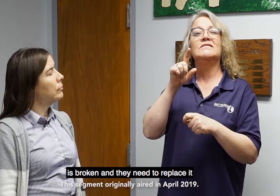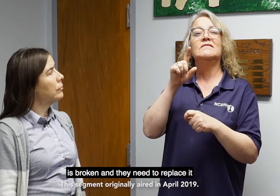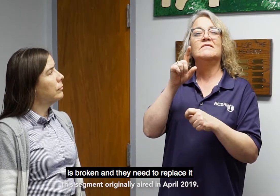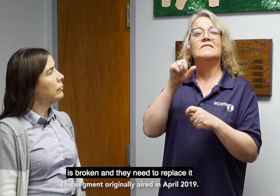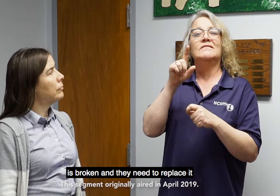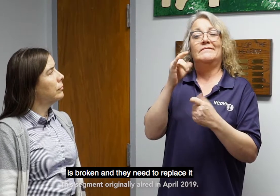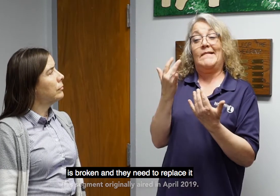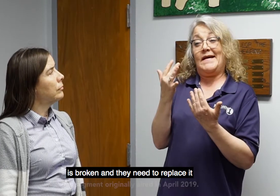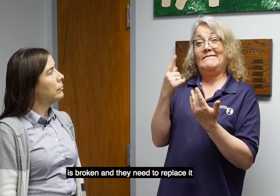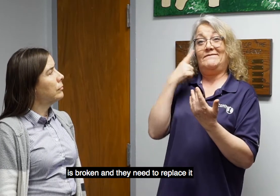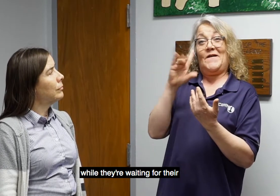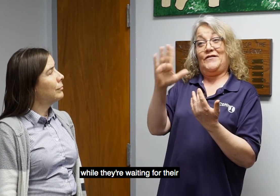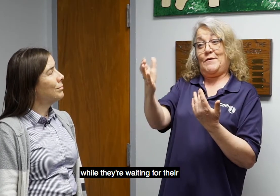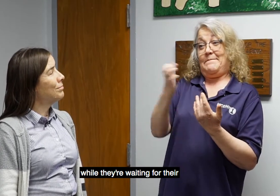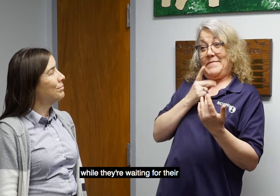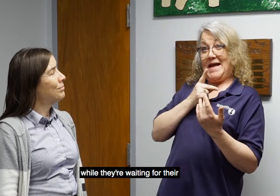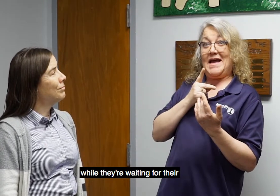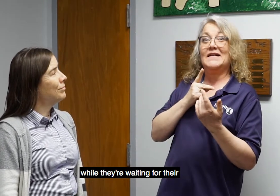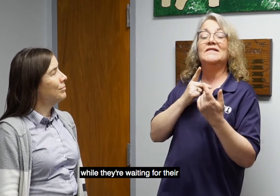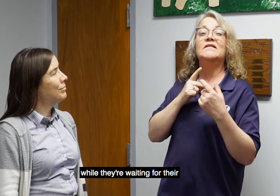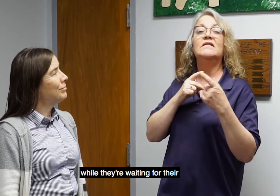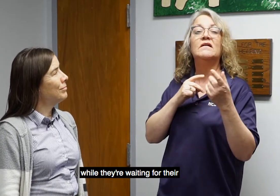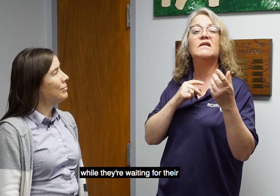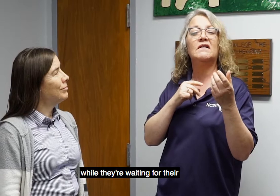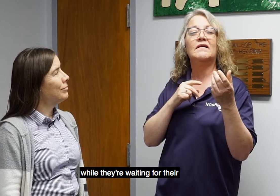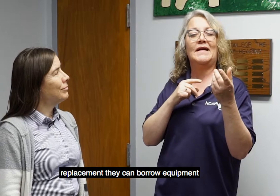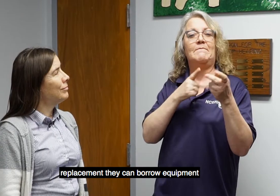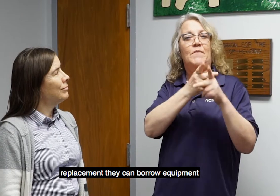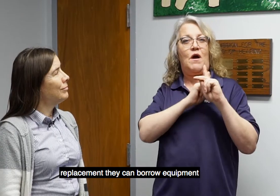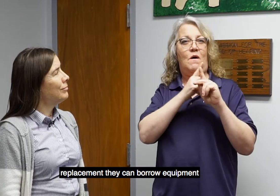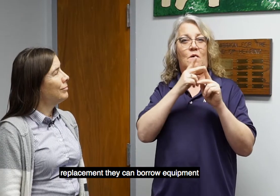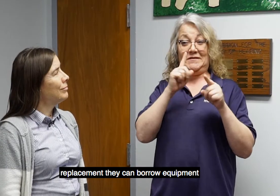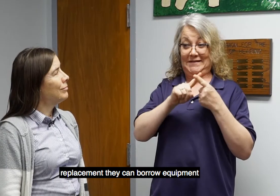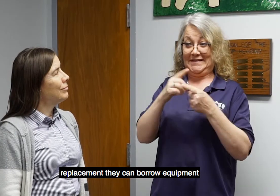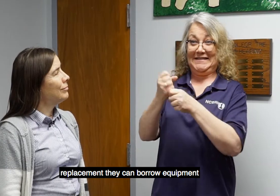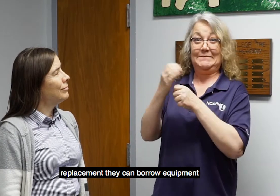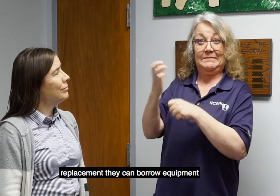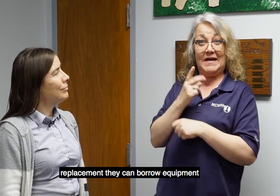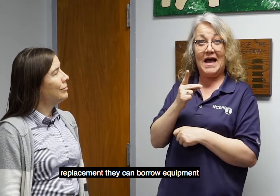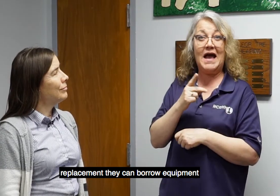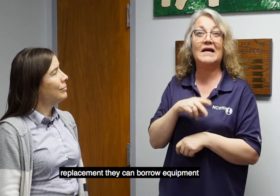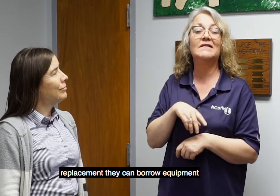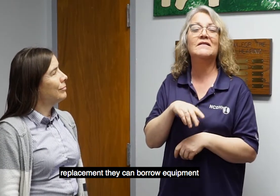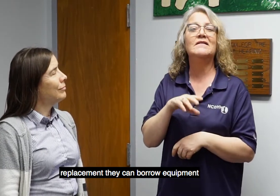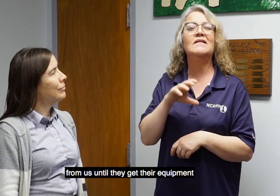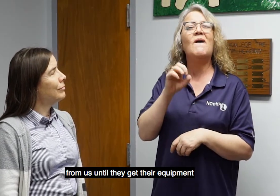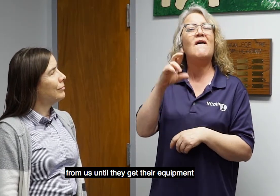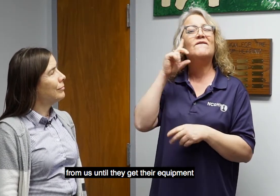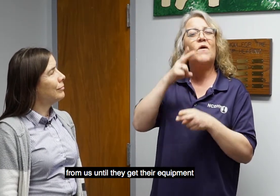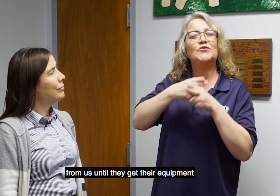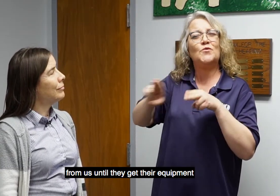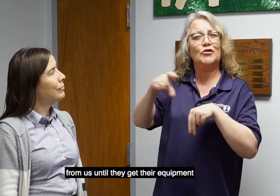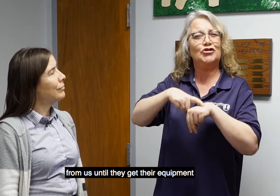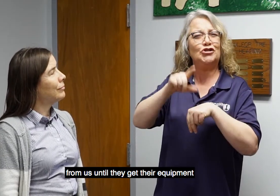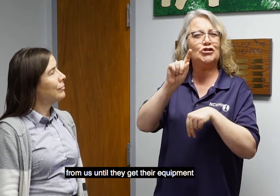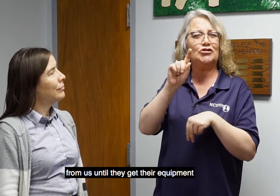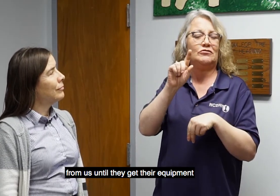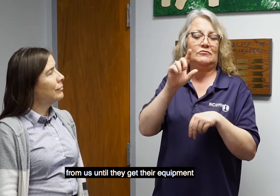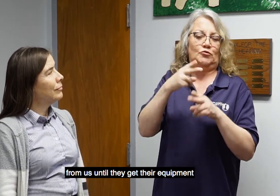while they're waiting for their replacement, they can borrow equipment from us until they get their equipment back.